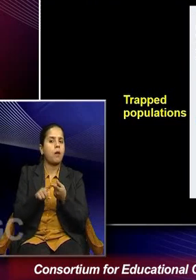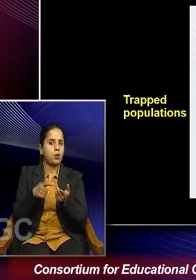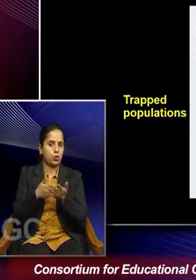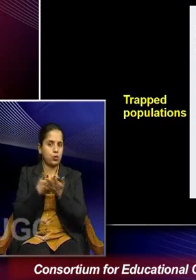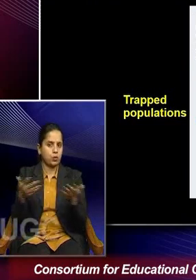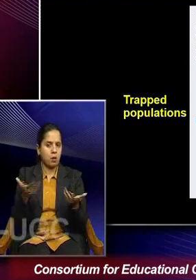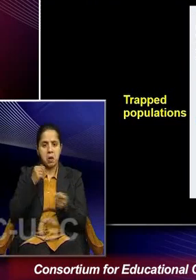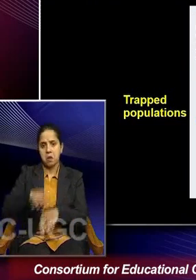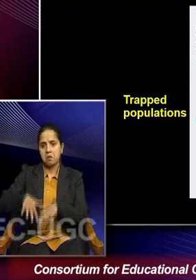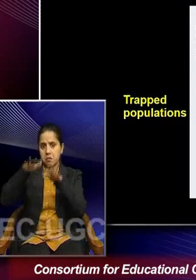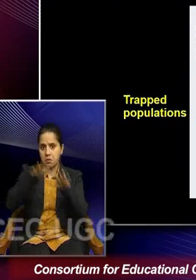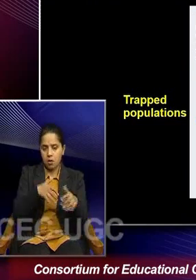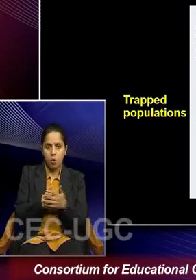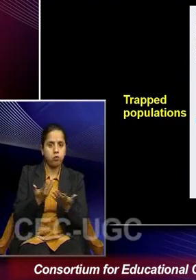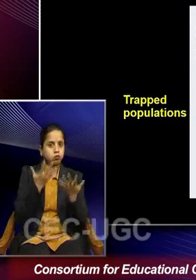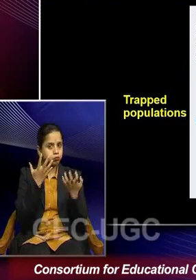it is flood,